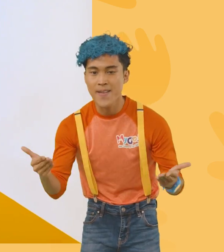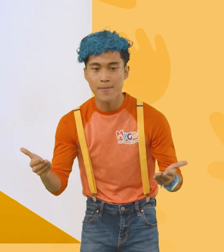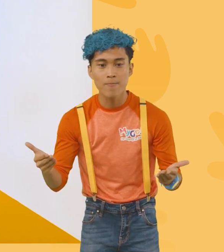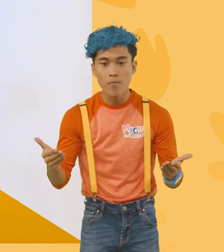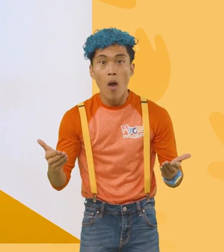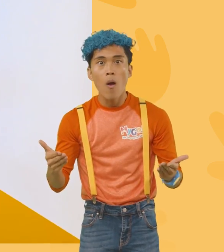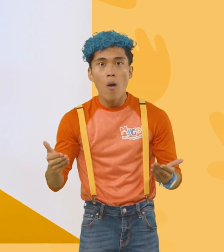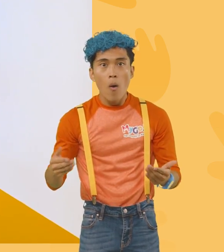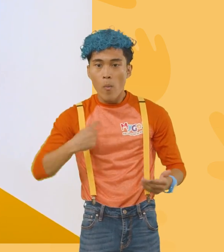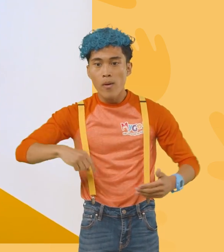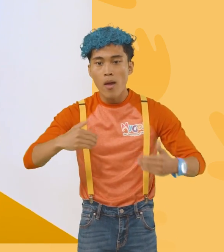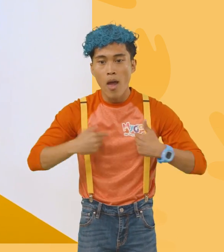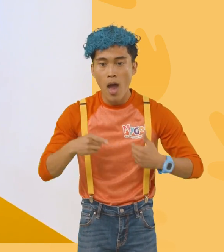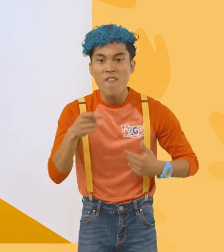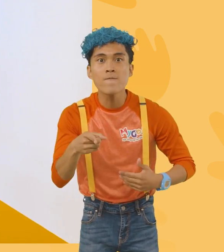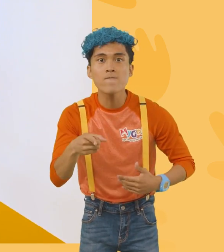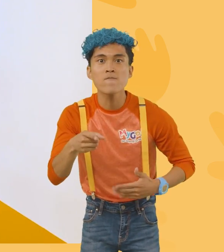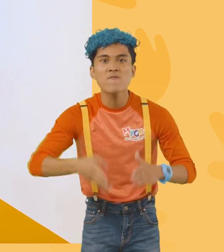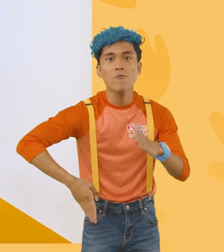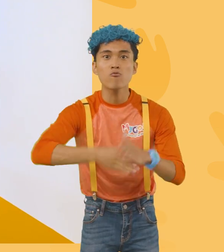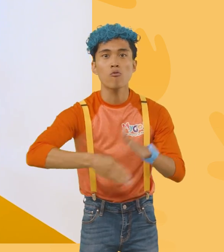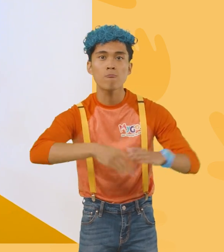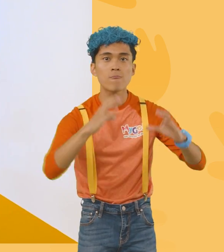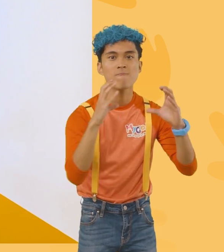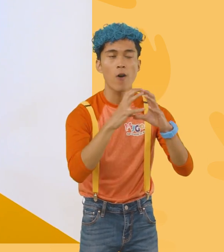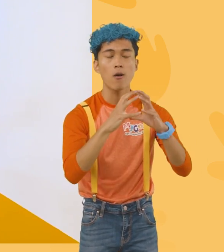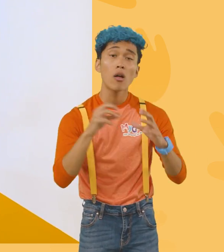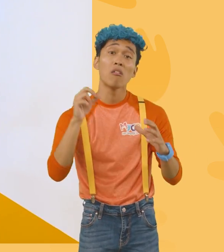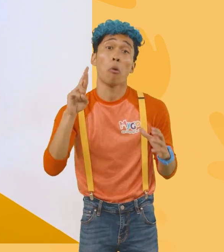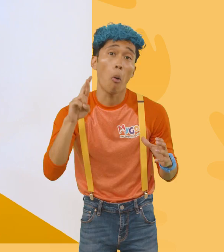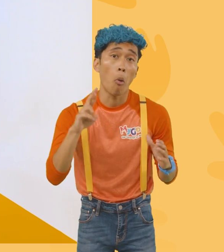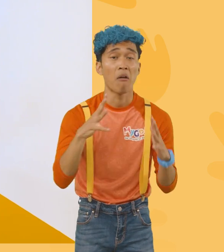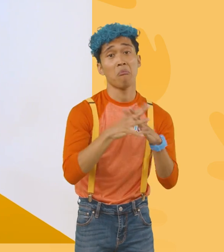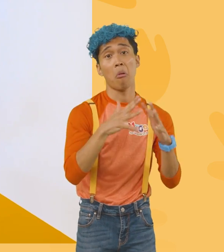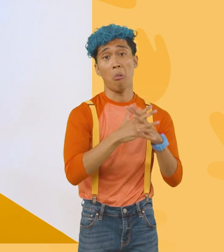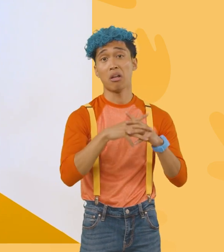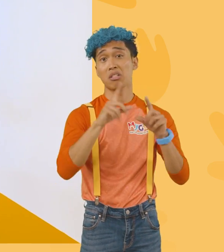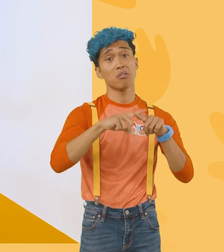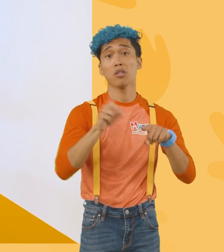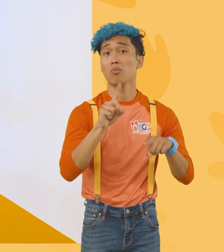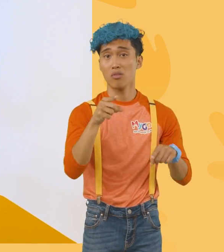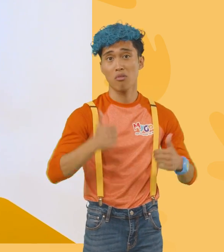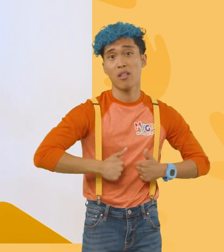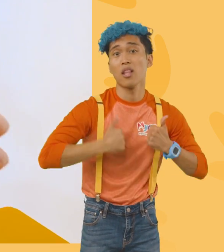We have a soccer ball or a football, depends where you live, and the